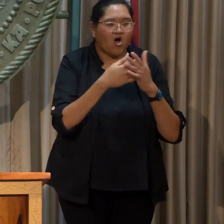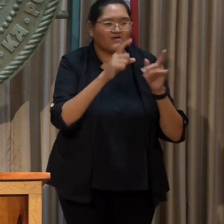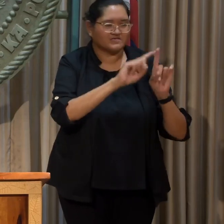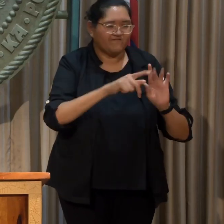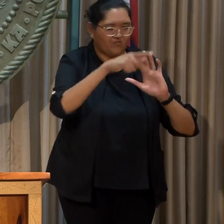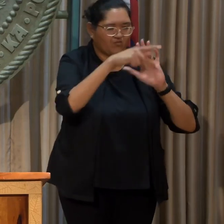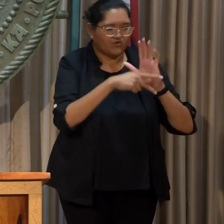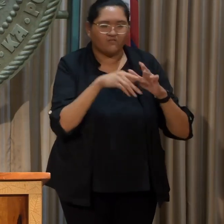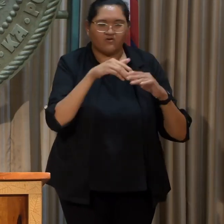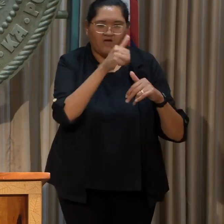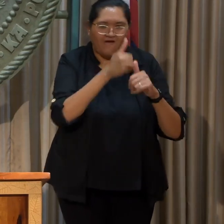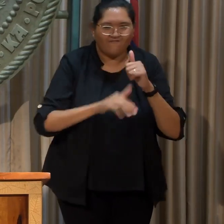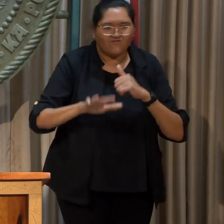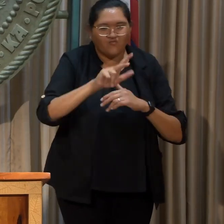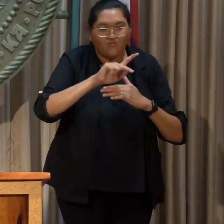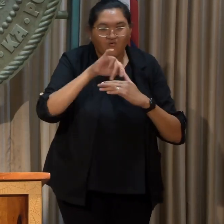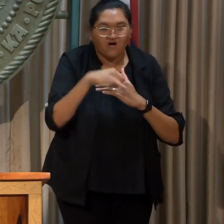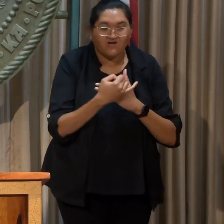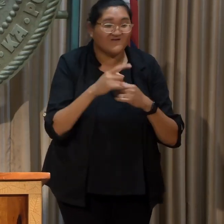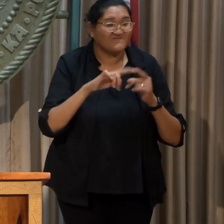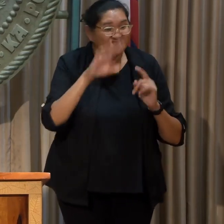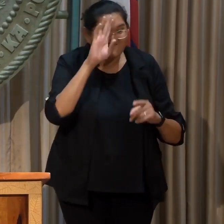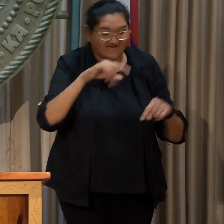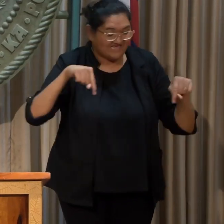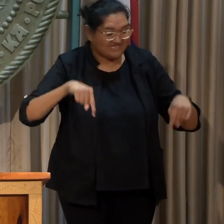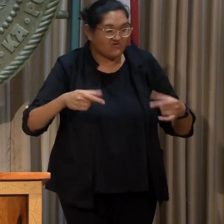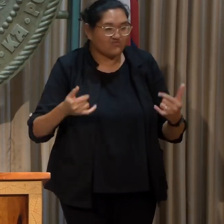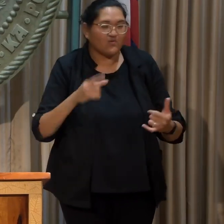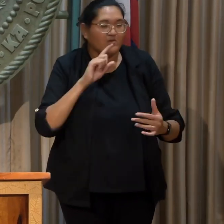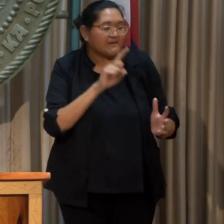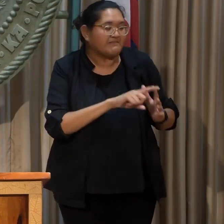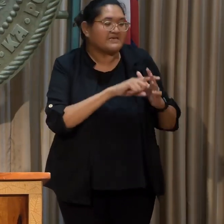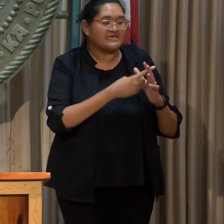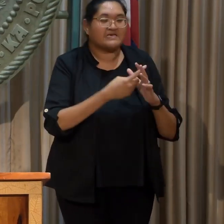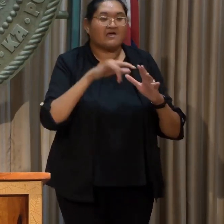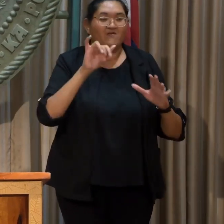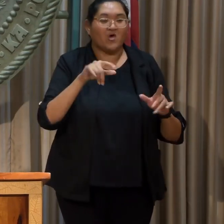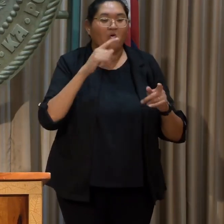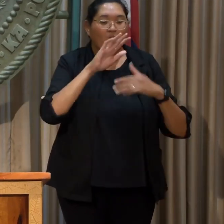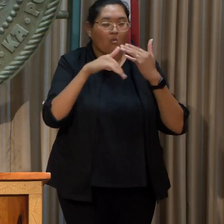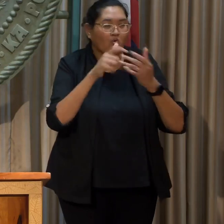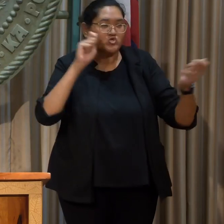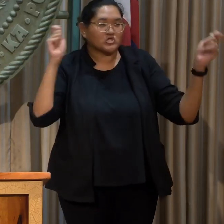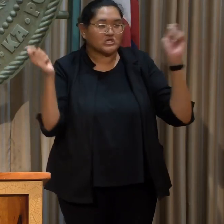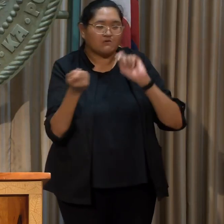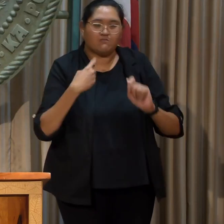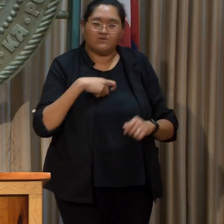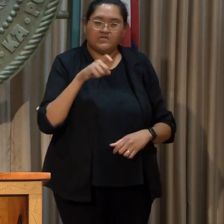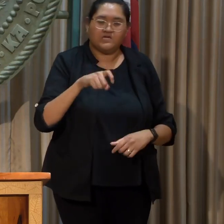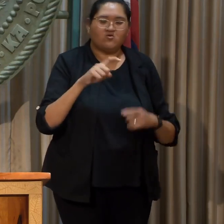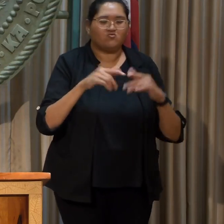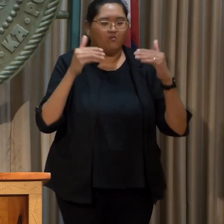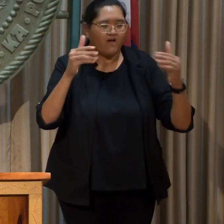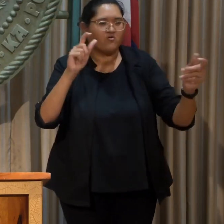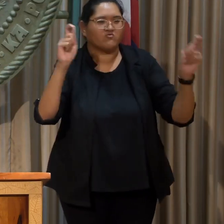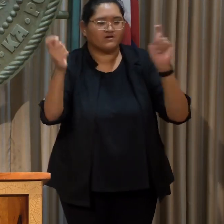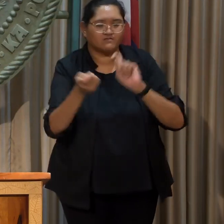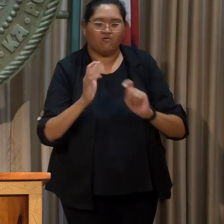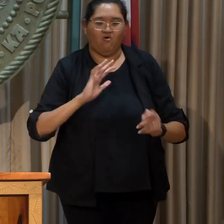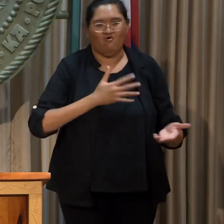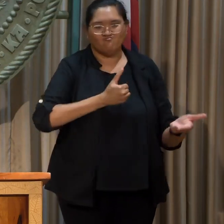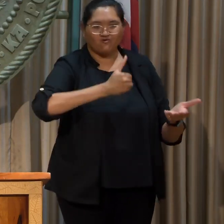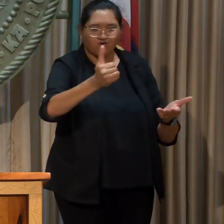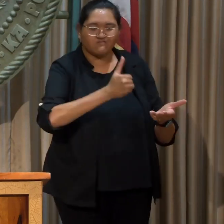projects. And yet this is just the beginning of the paradigm shift that we need to transform our transportation